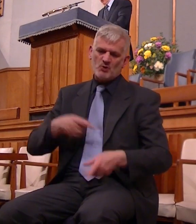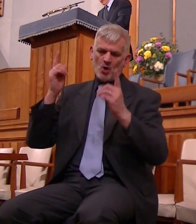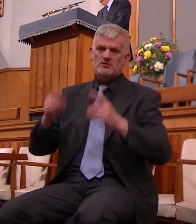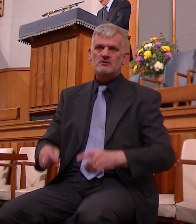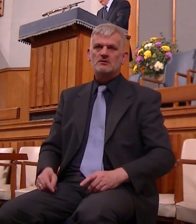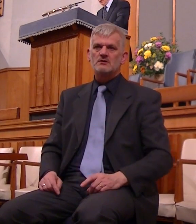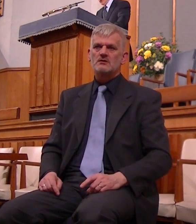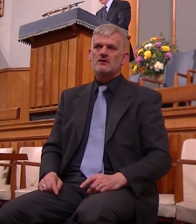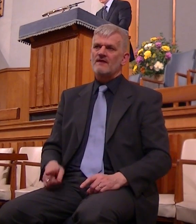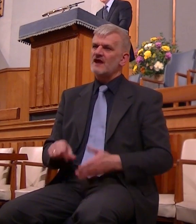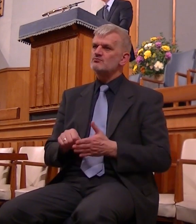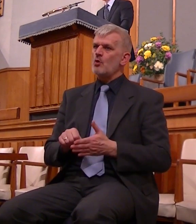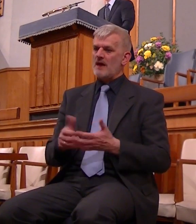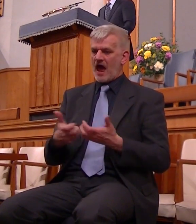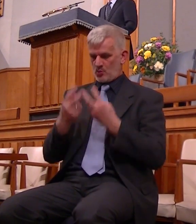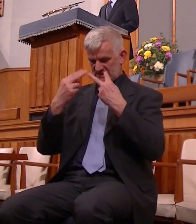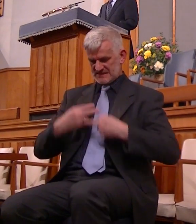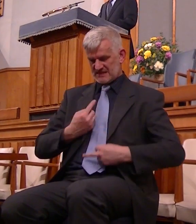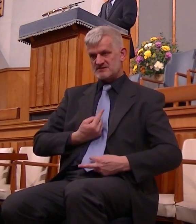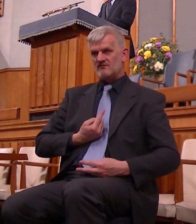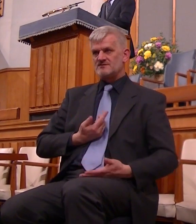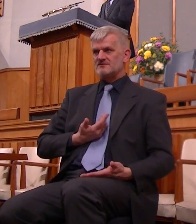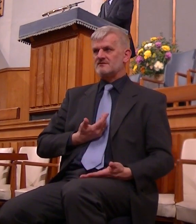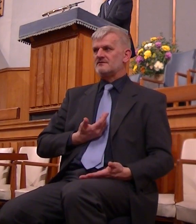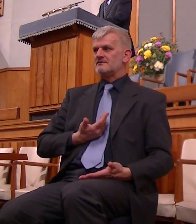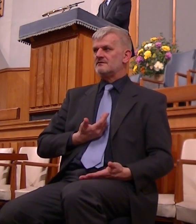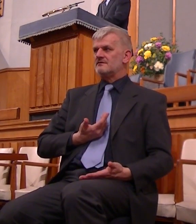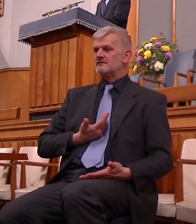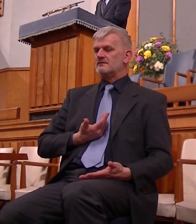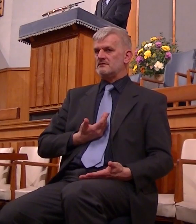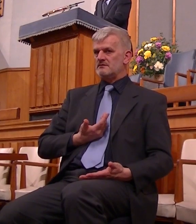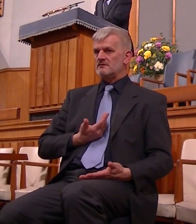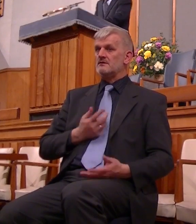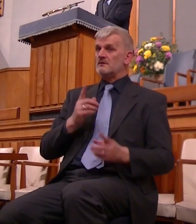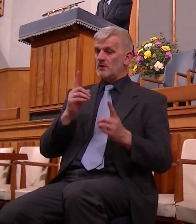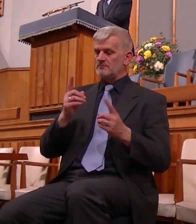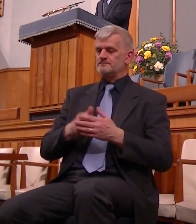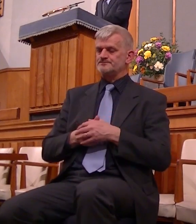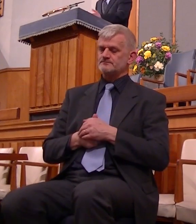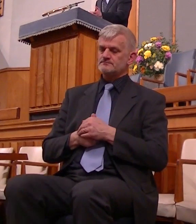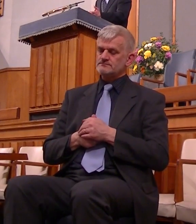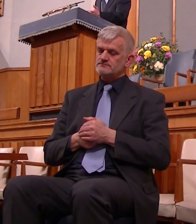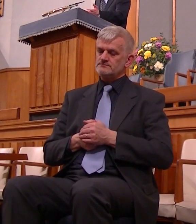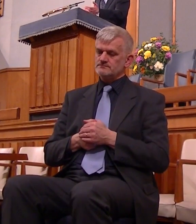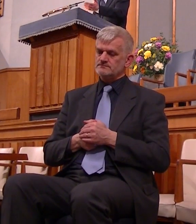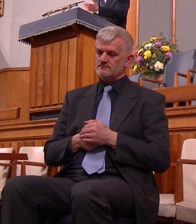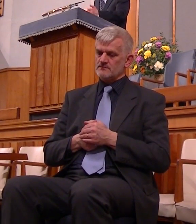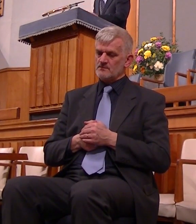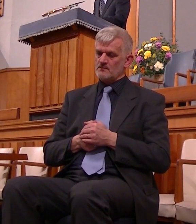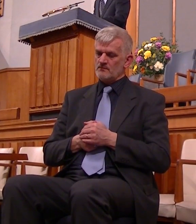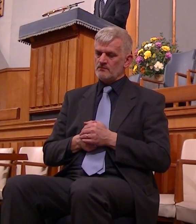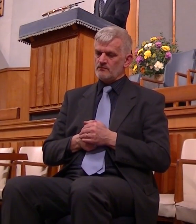our trouble how we view ourselves and like God we say well again we wouldn't